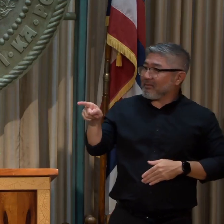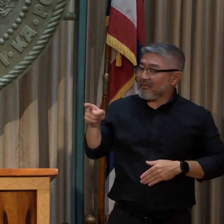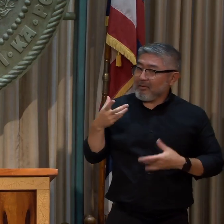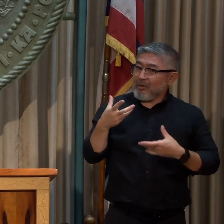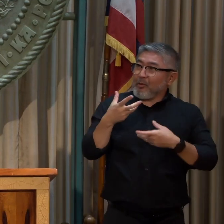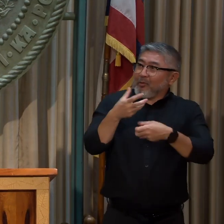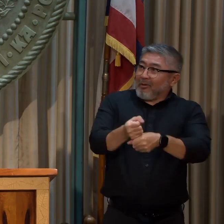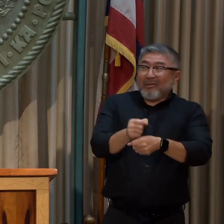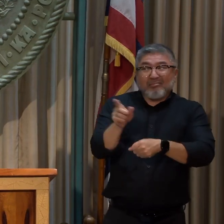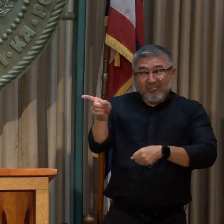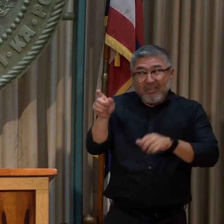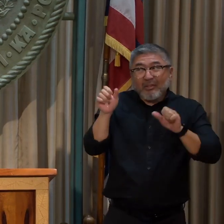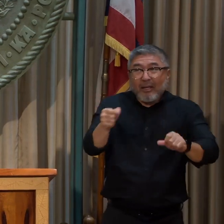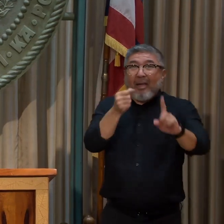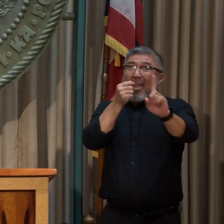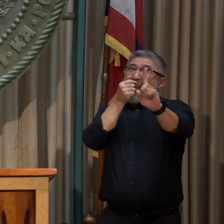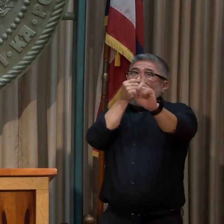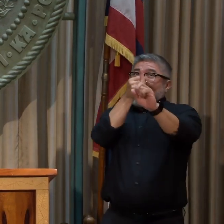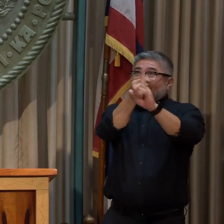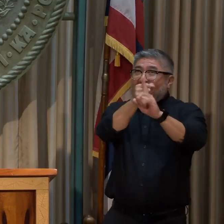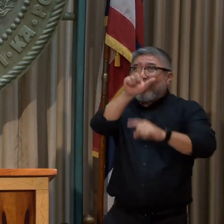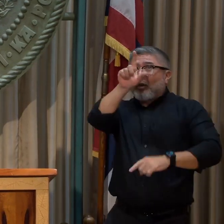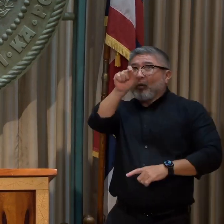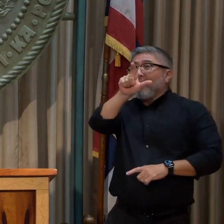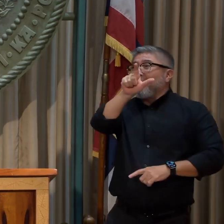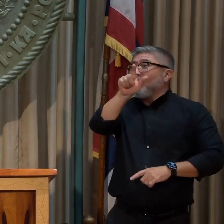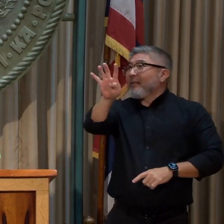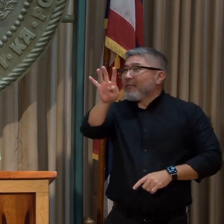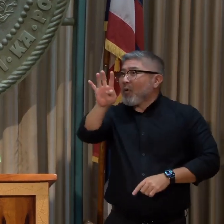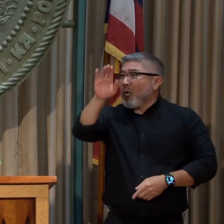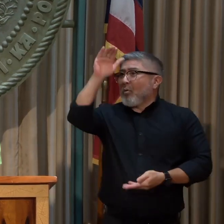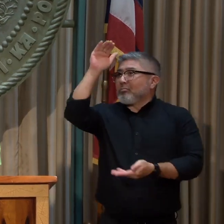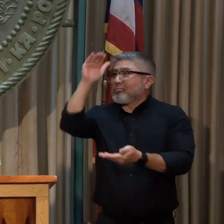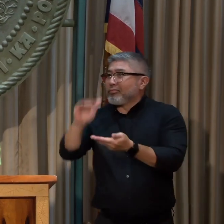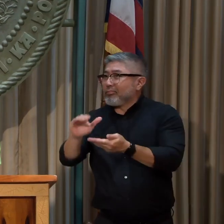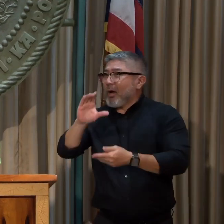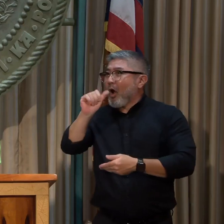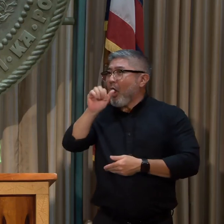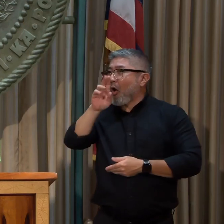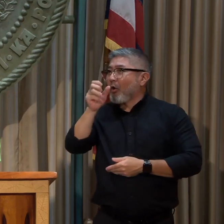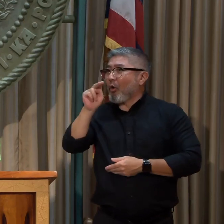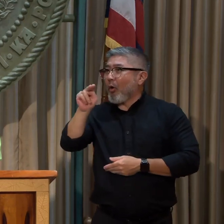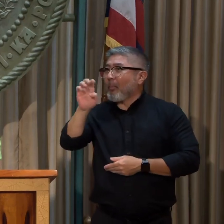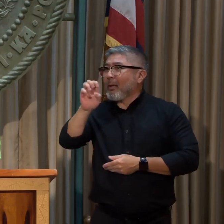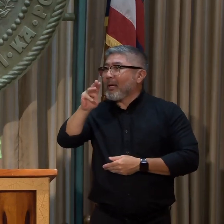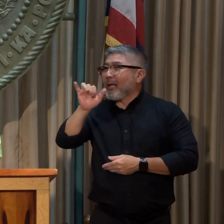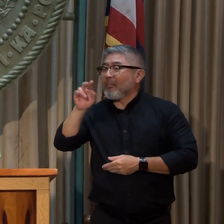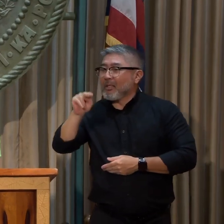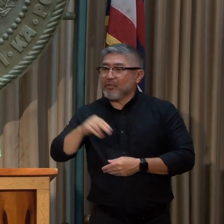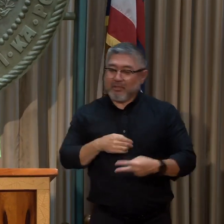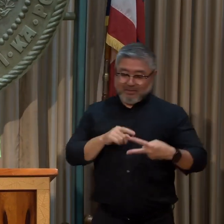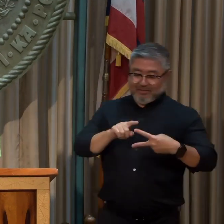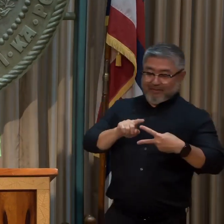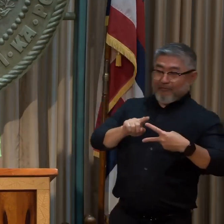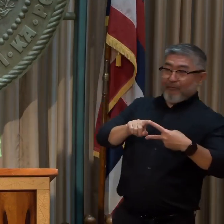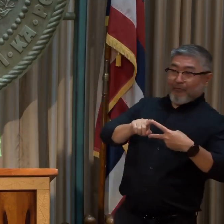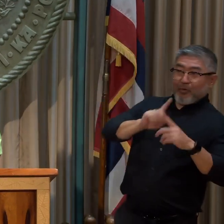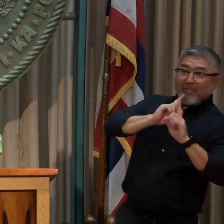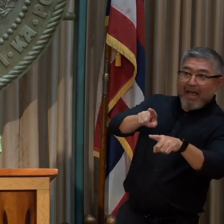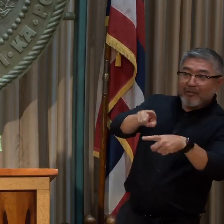2045 decarbonization goal? Answer for the first, the second question first, yes, absolutely